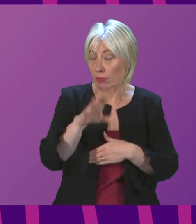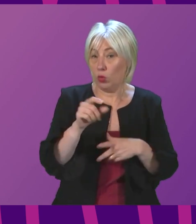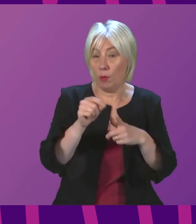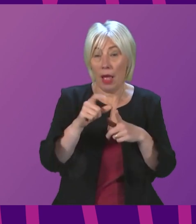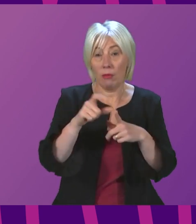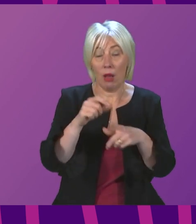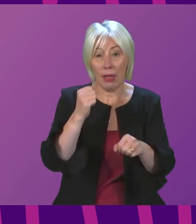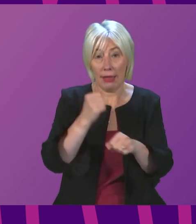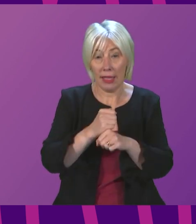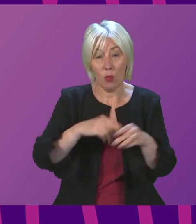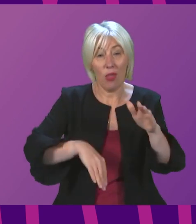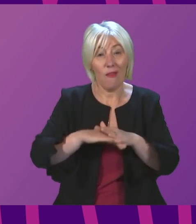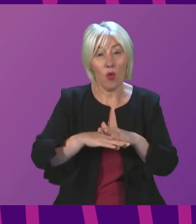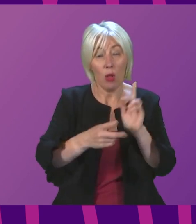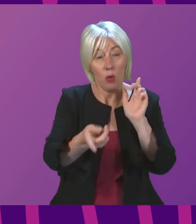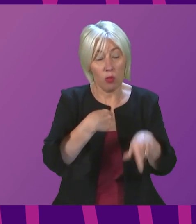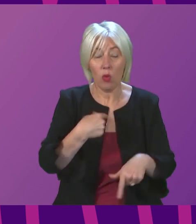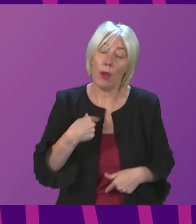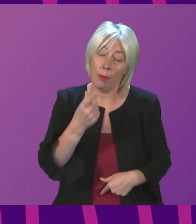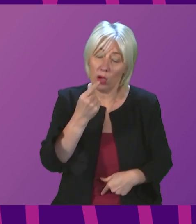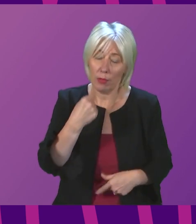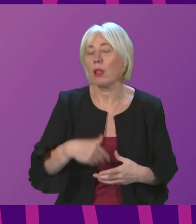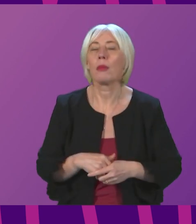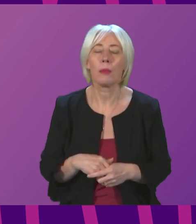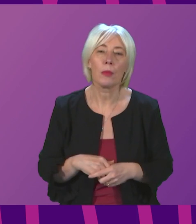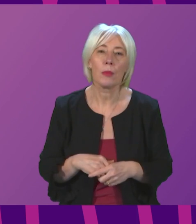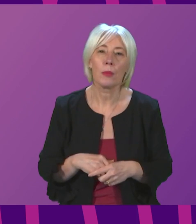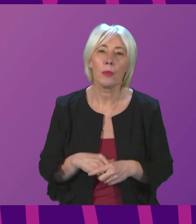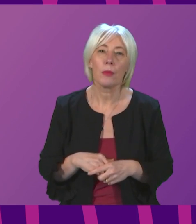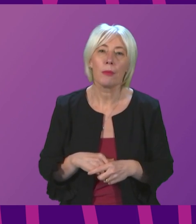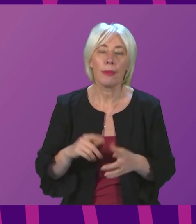a fuller answer when I have had the opportunity to do so. Emma Harper.